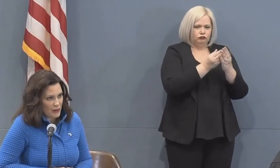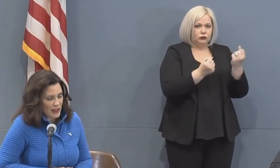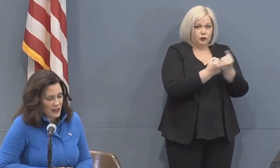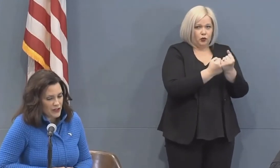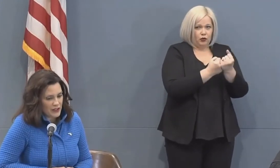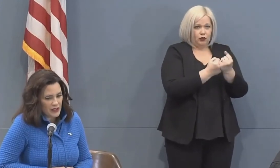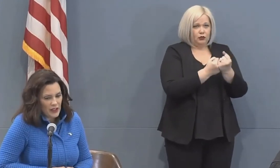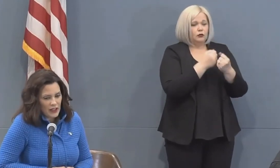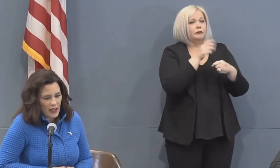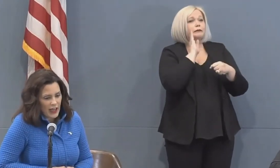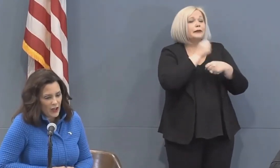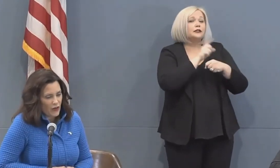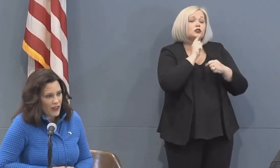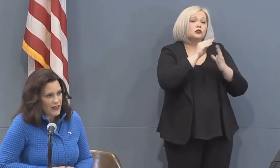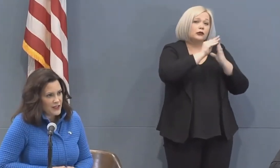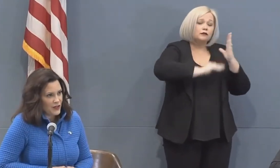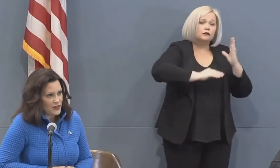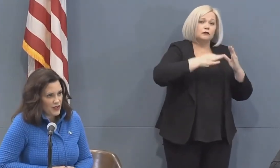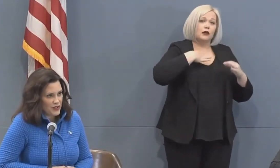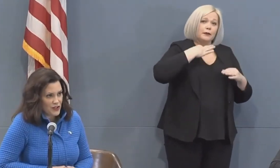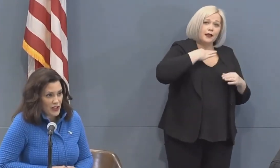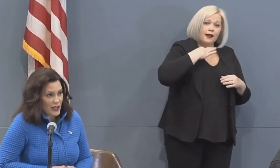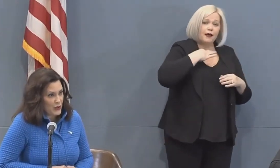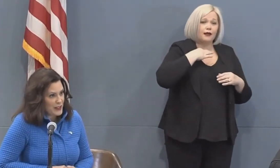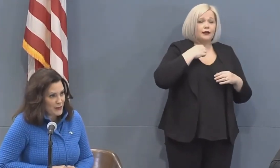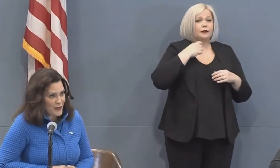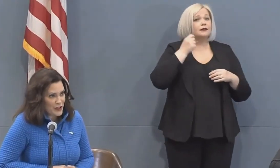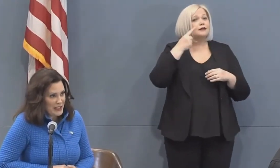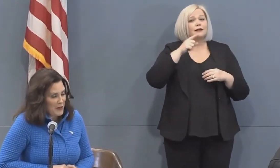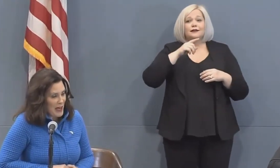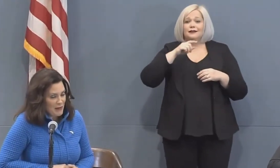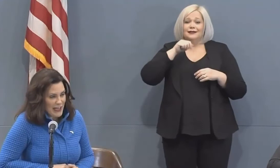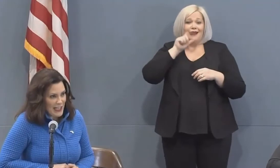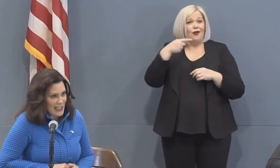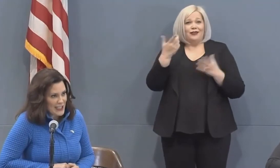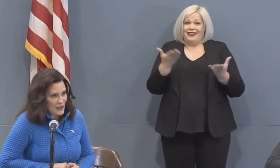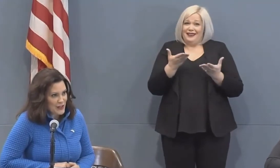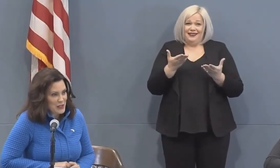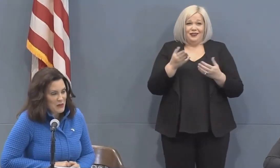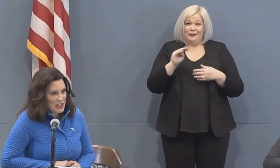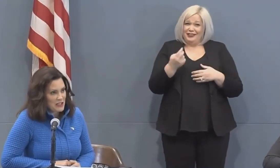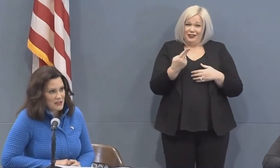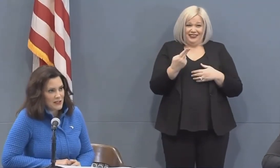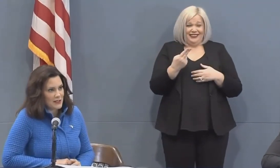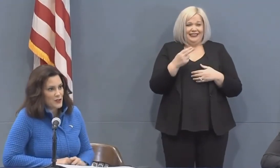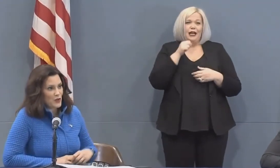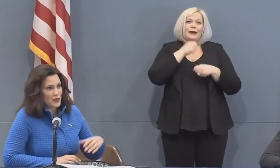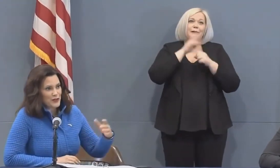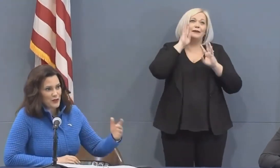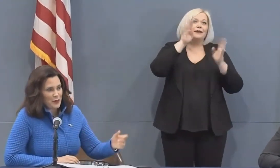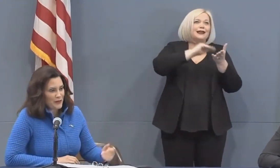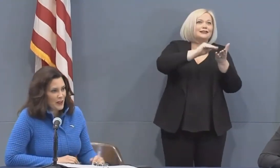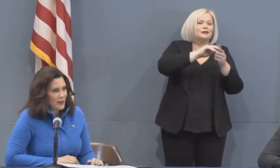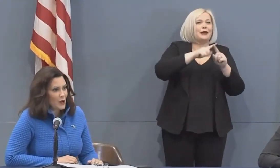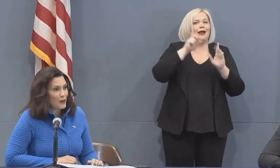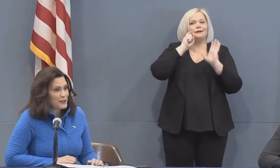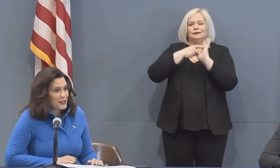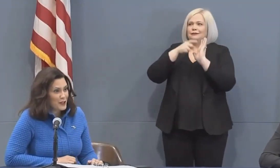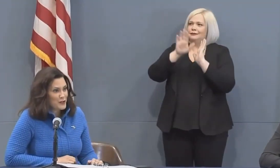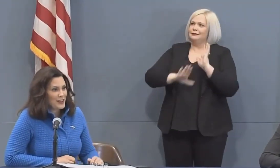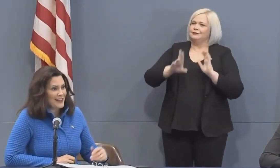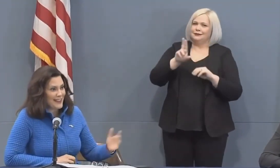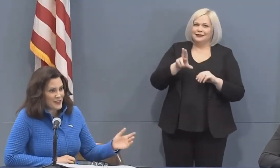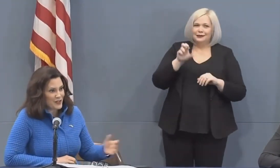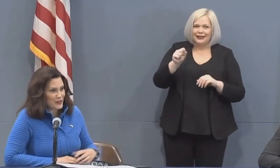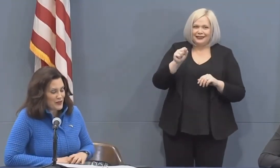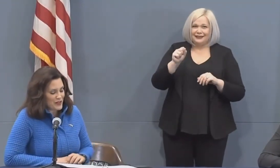fill in your application i know that these frustrations are not unique to michigan i'm not making excuses but i did see stories from across